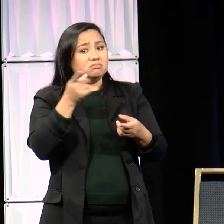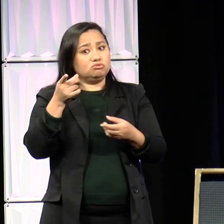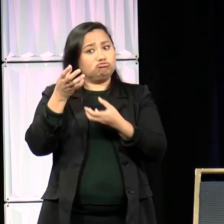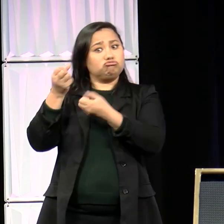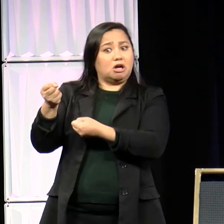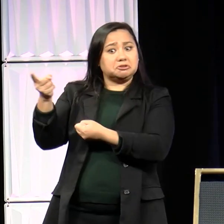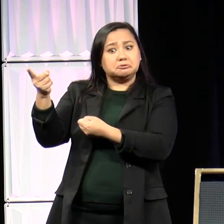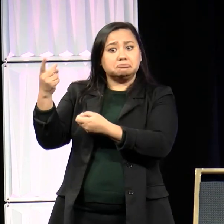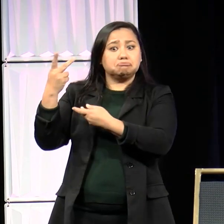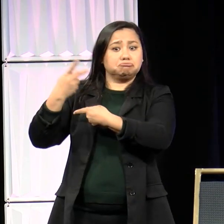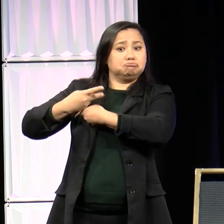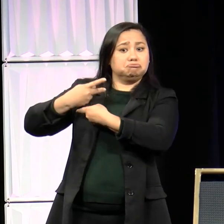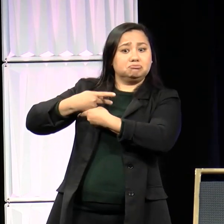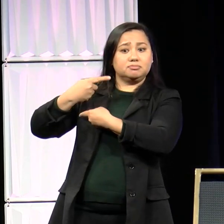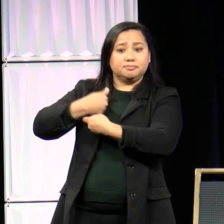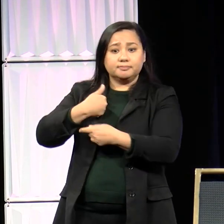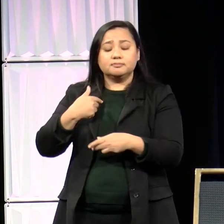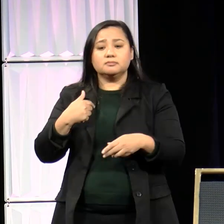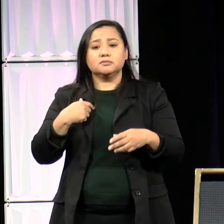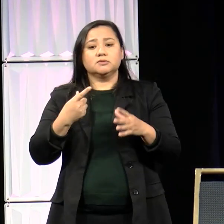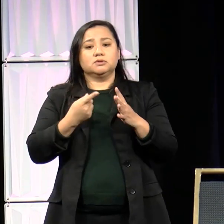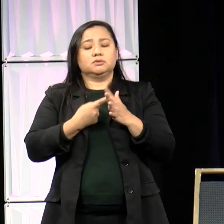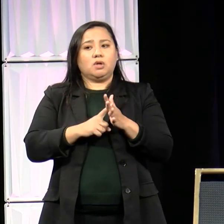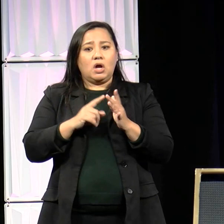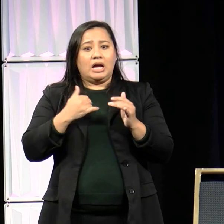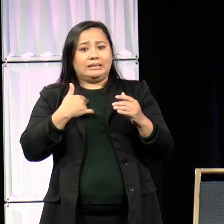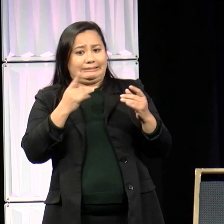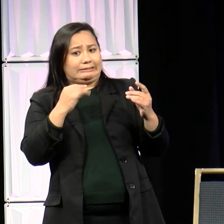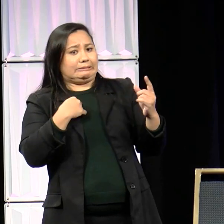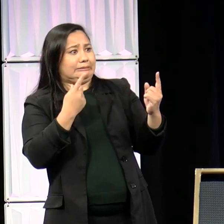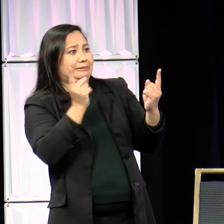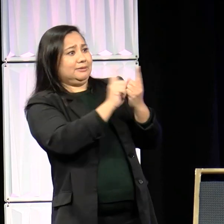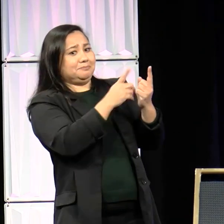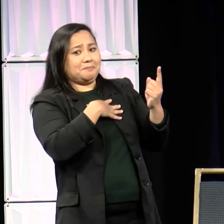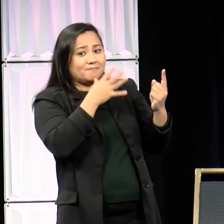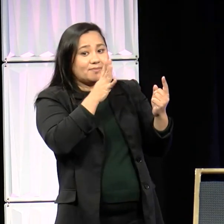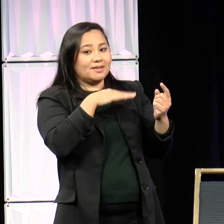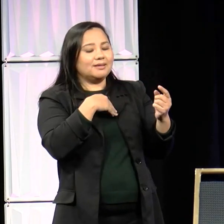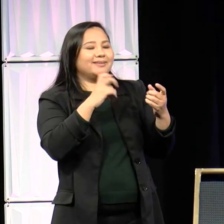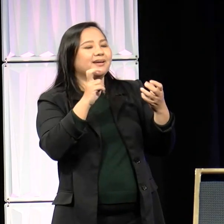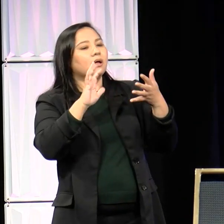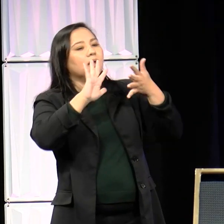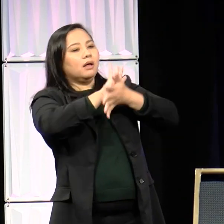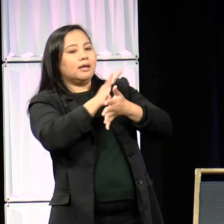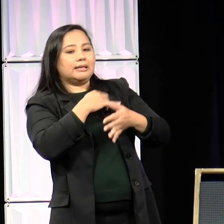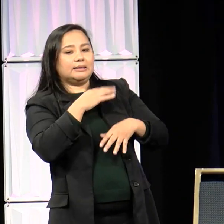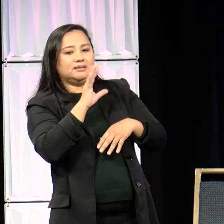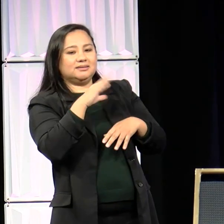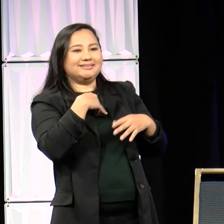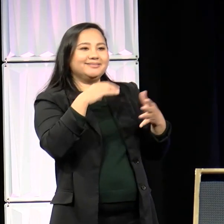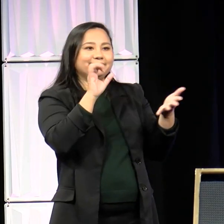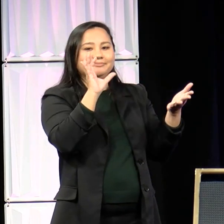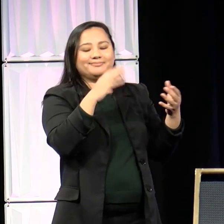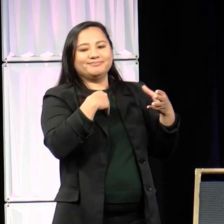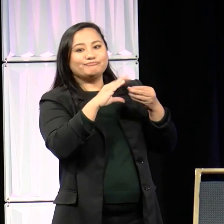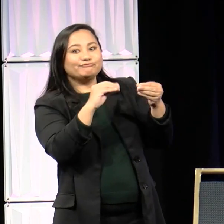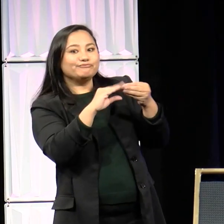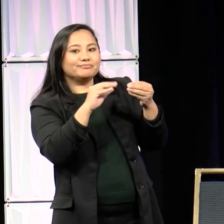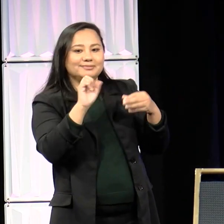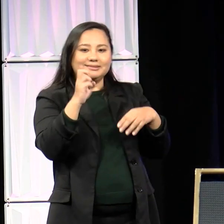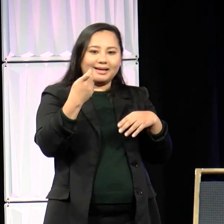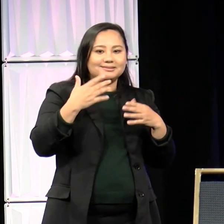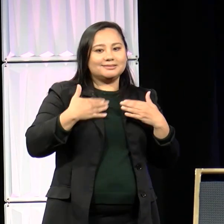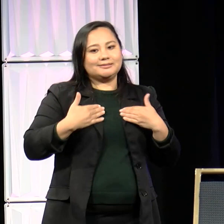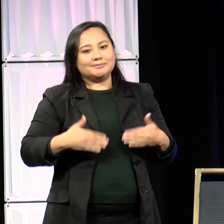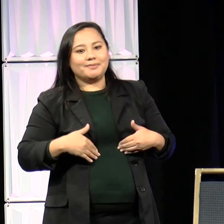was, I would come home and tell my mom random skewed information about sex and the female biology. All information I